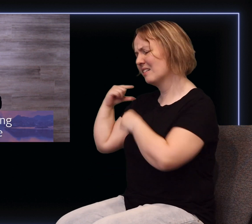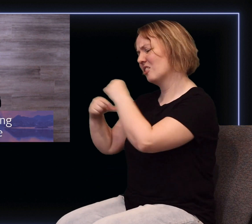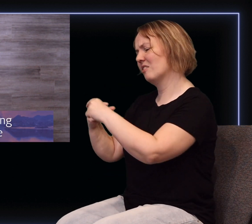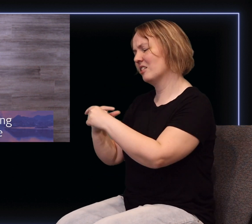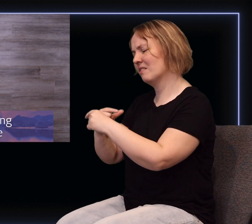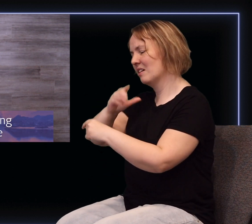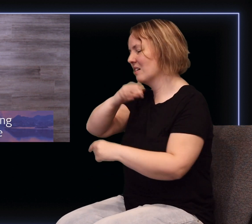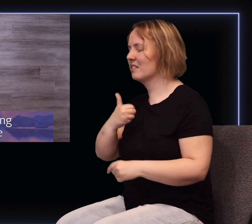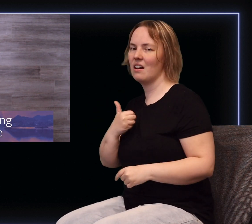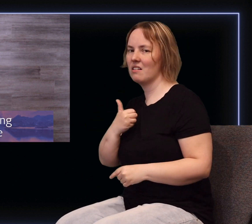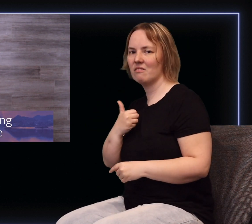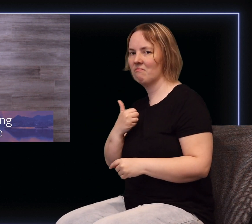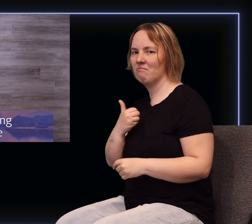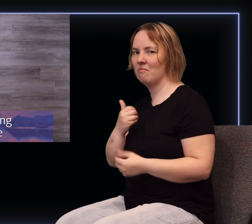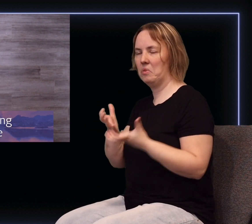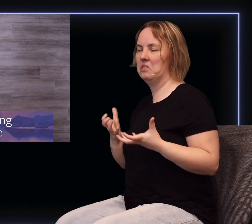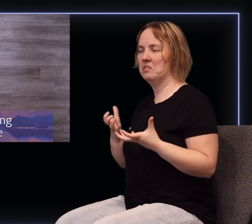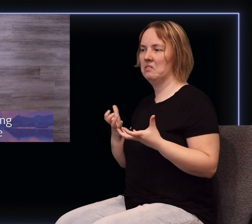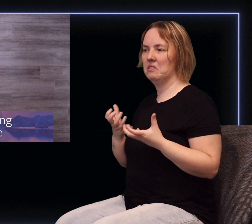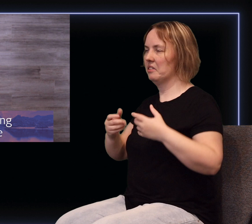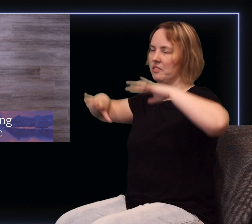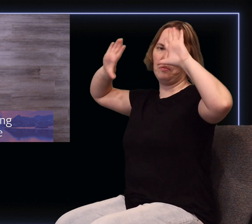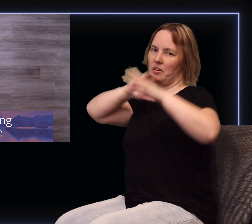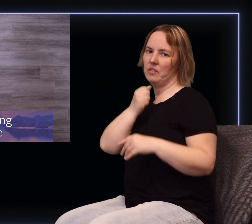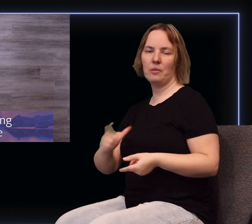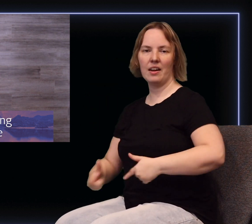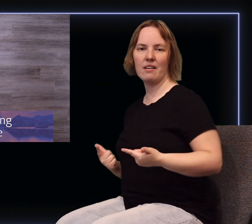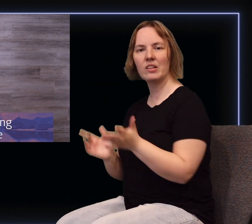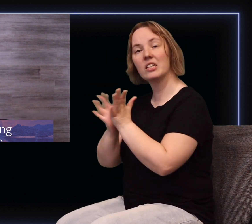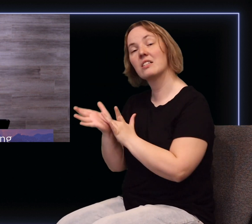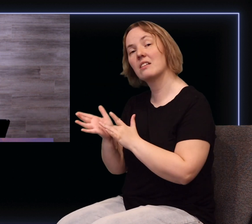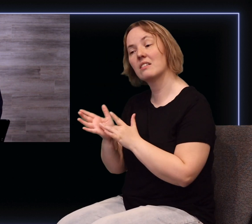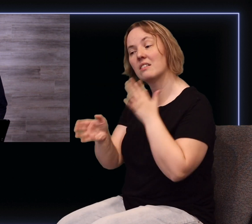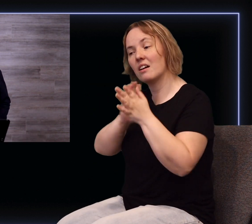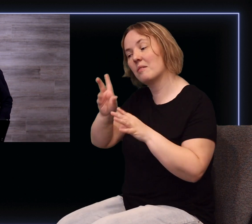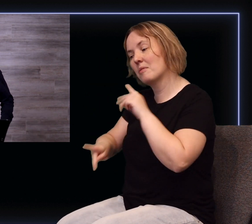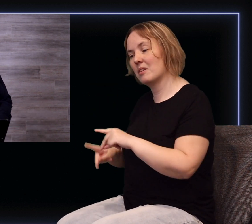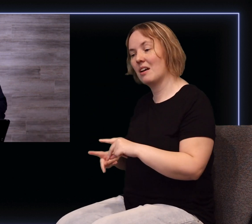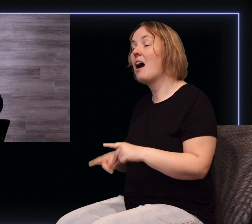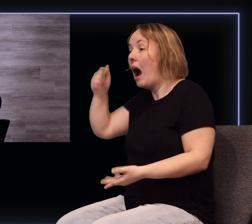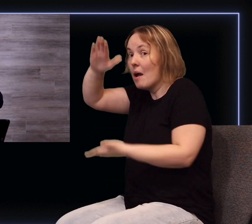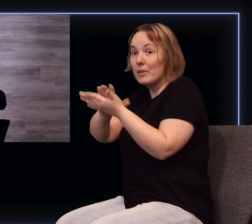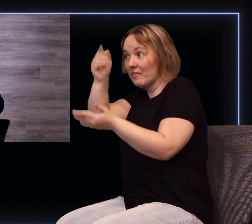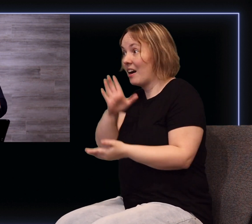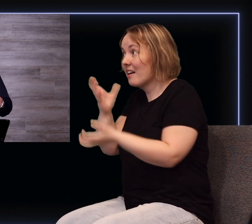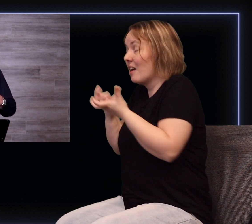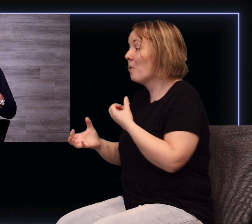unwilling to bury the old life. Jesus, I think, is referring to people who say, you know, I believe in God and I